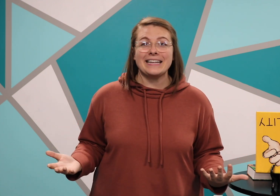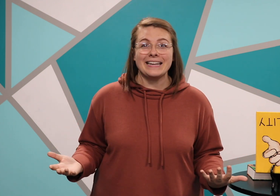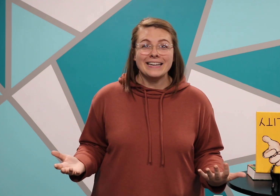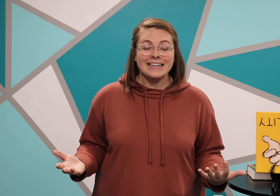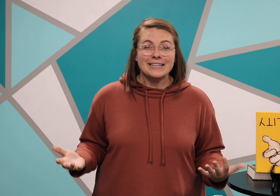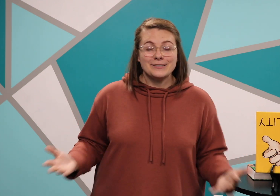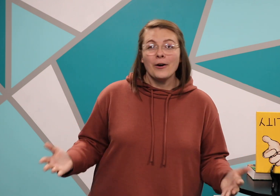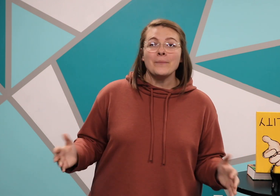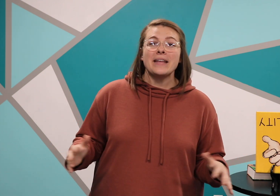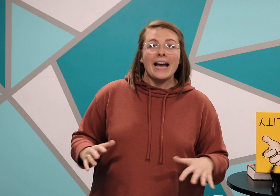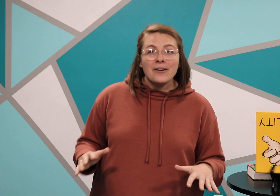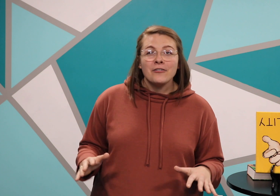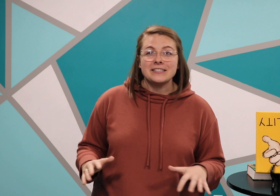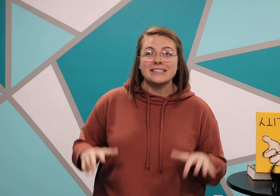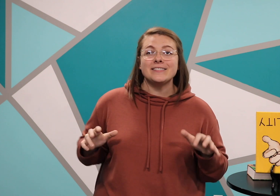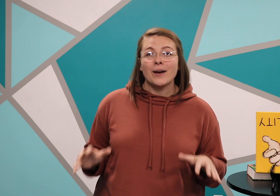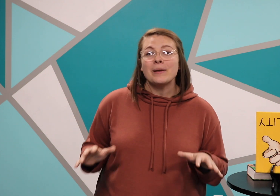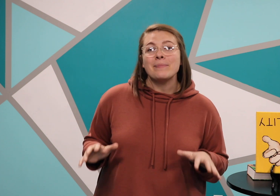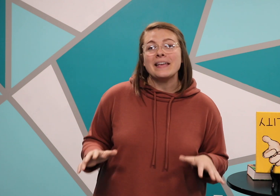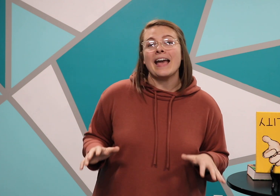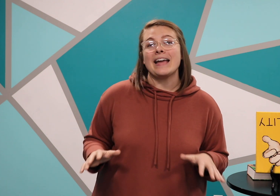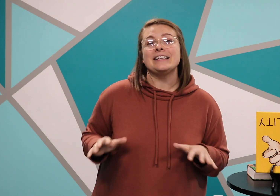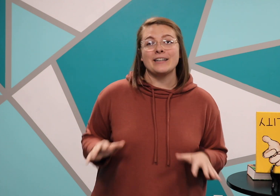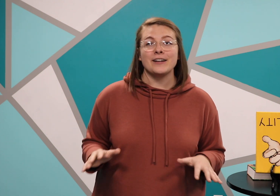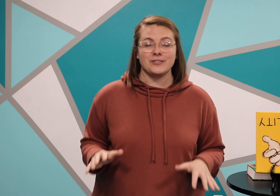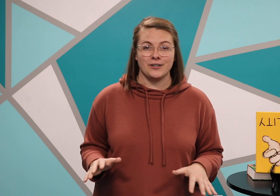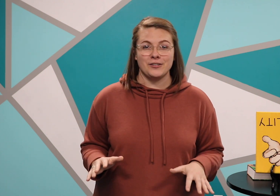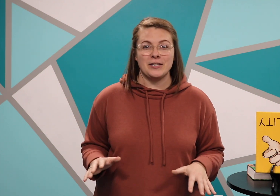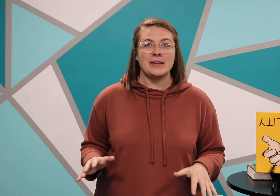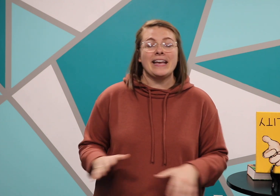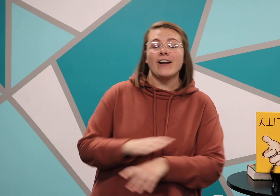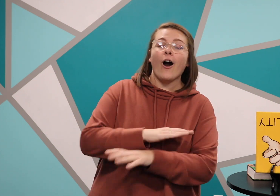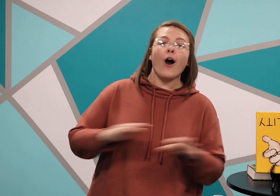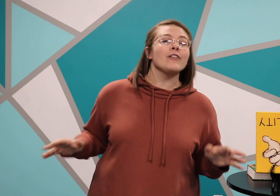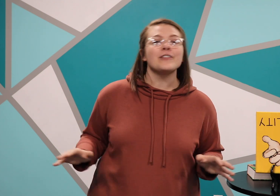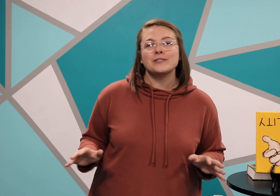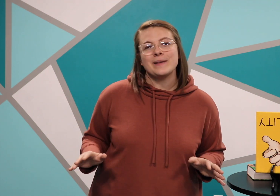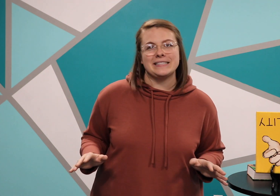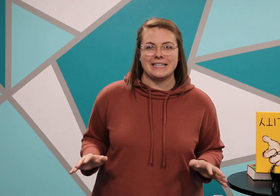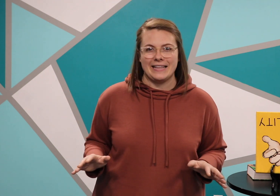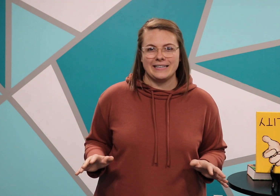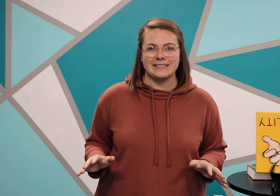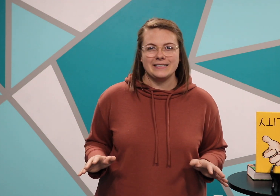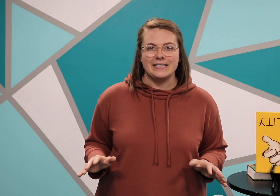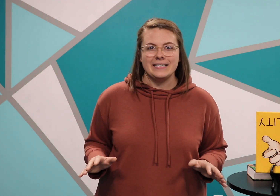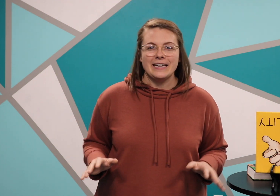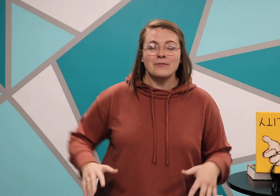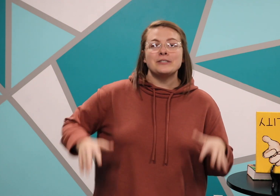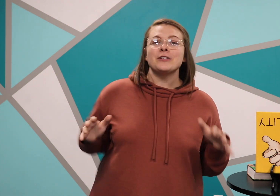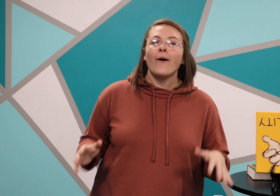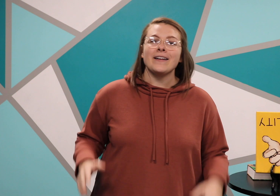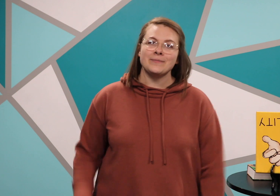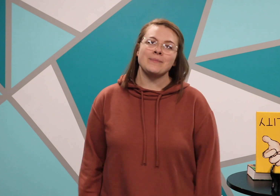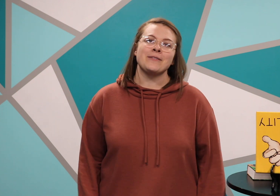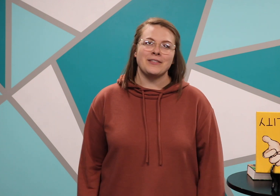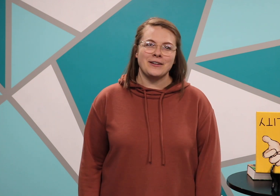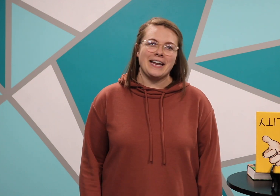so head over to summitpa.church so that you can get all of those amazing things it was so awesome to be with you today